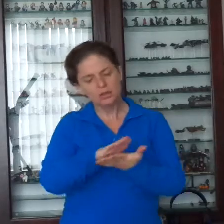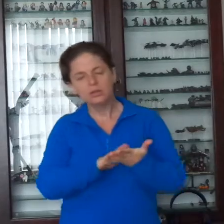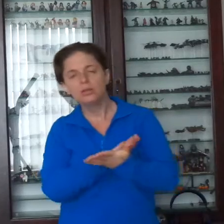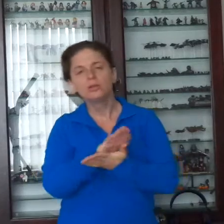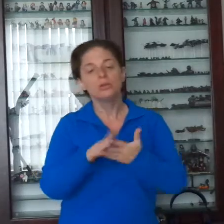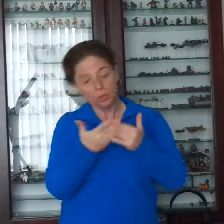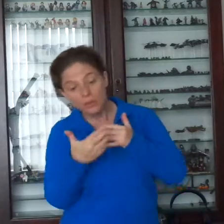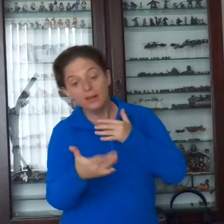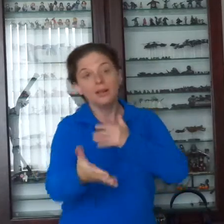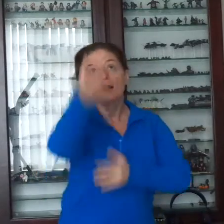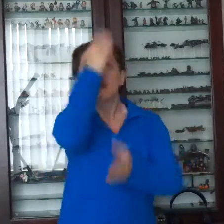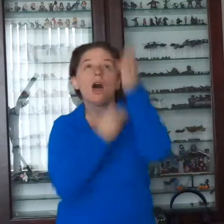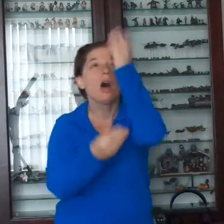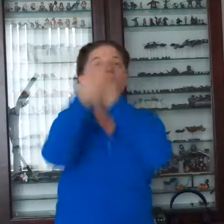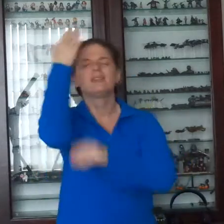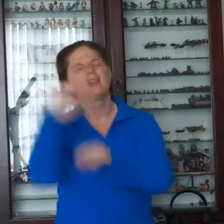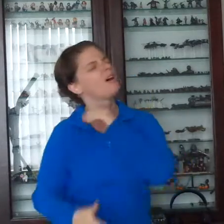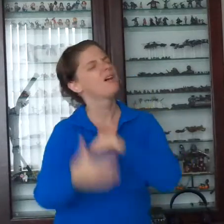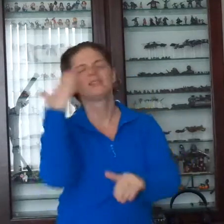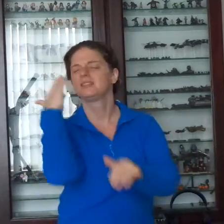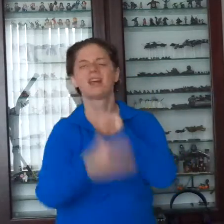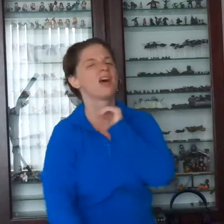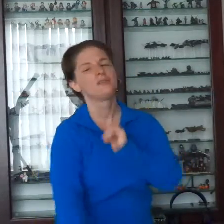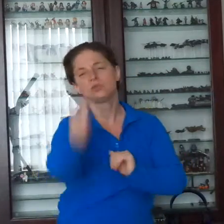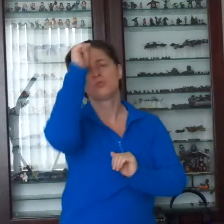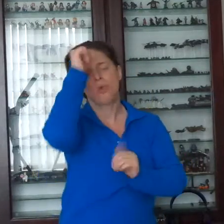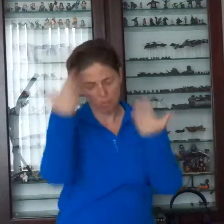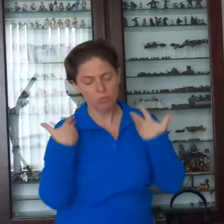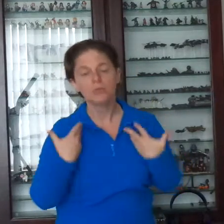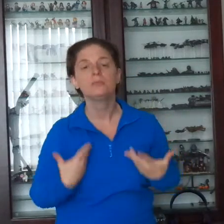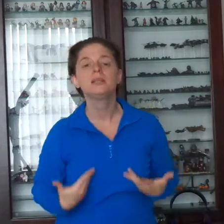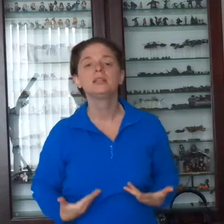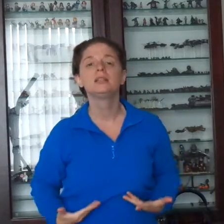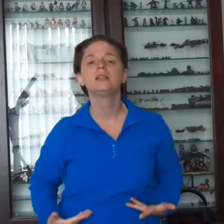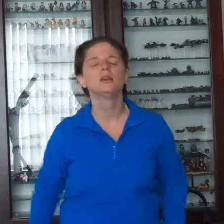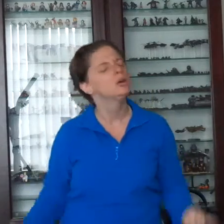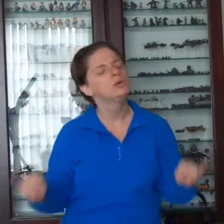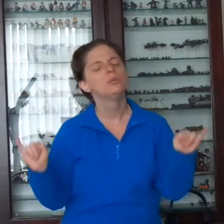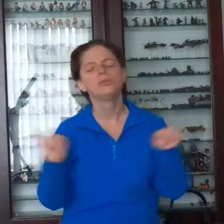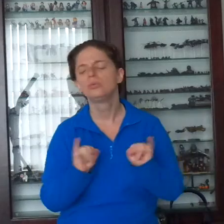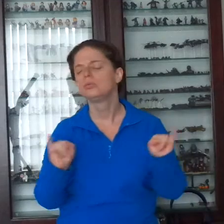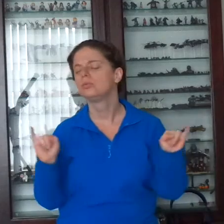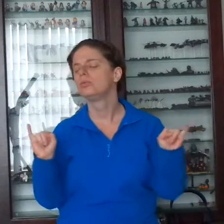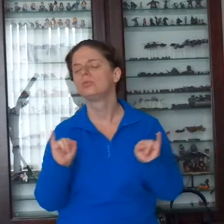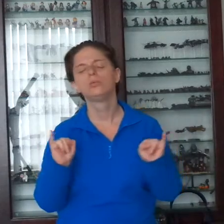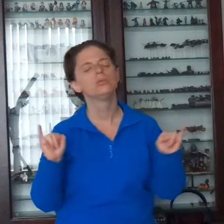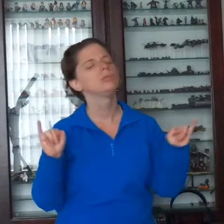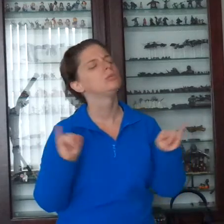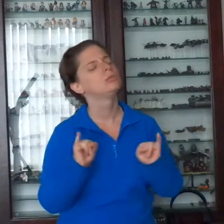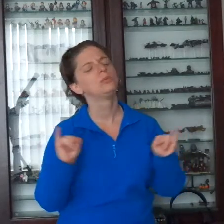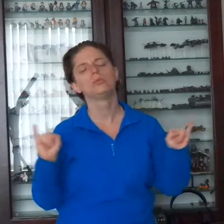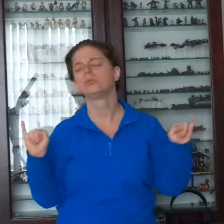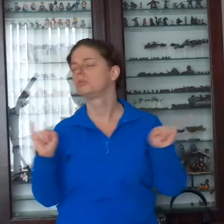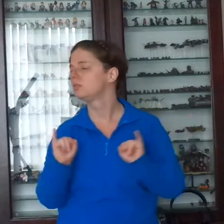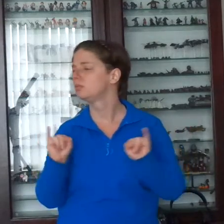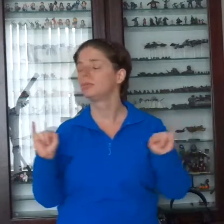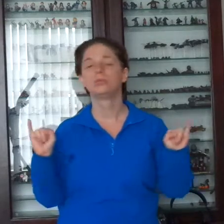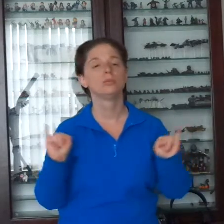If you don't never, never know. Hey, hey. Ooh, hey, hey. Hey, hey,